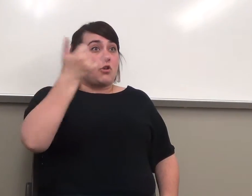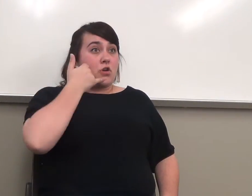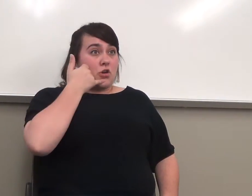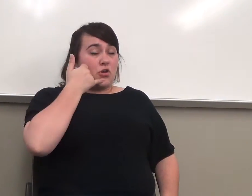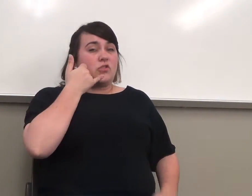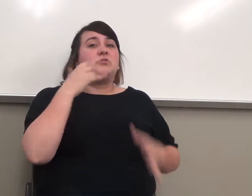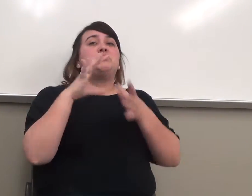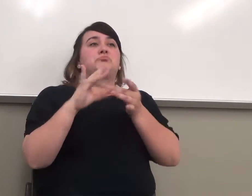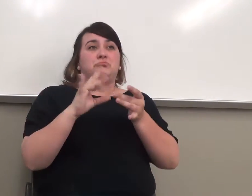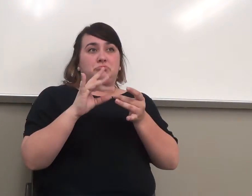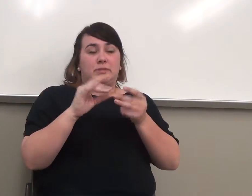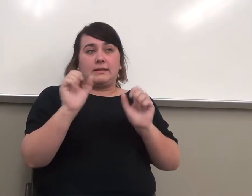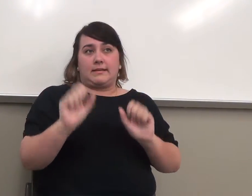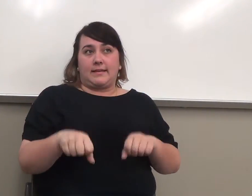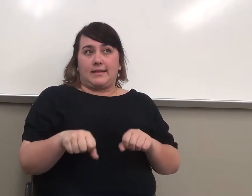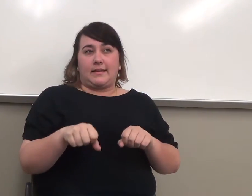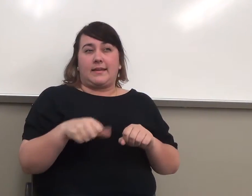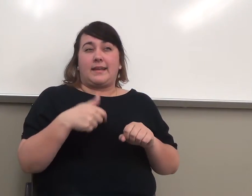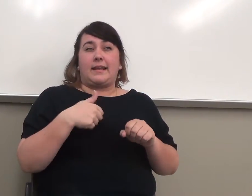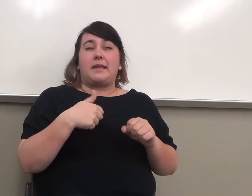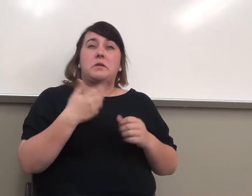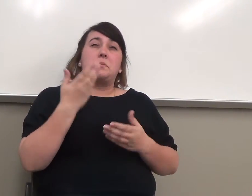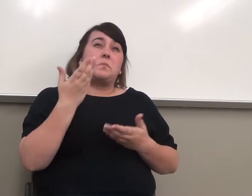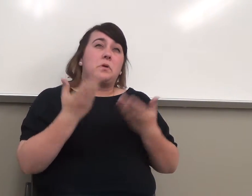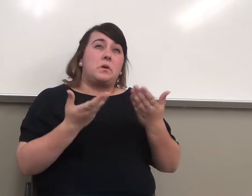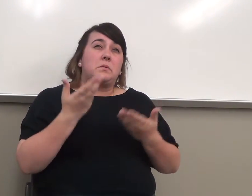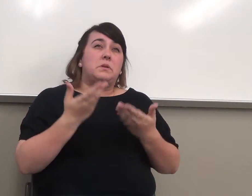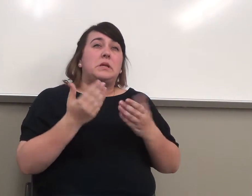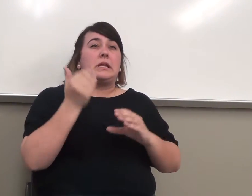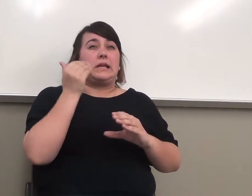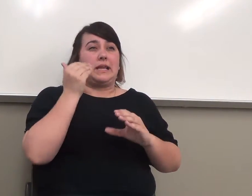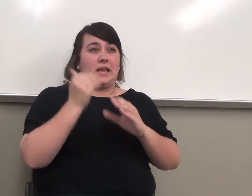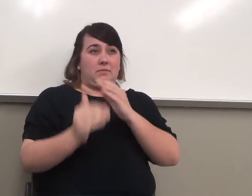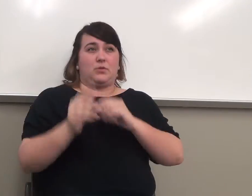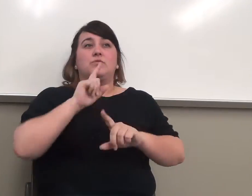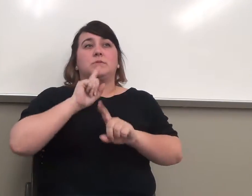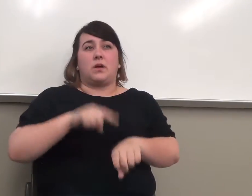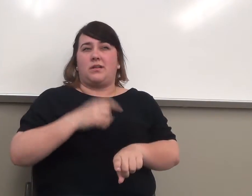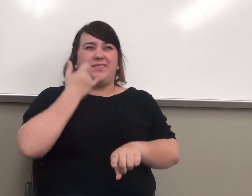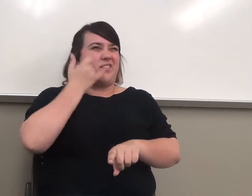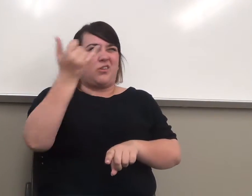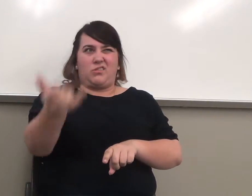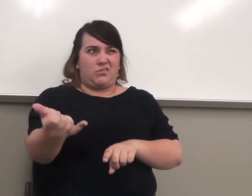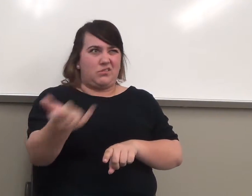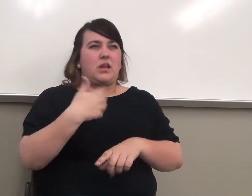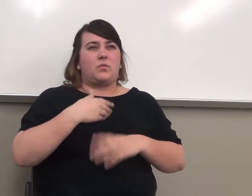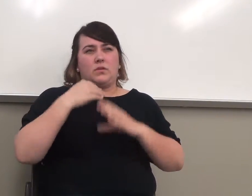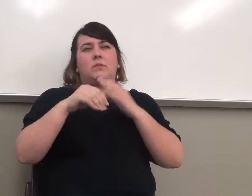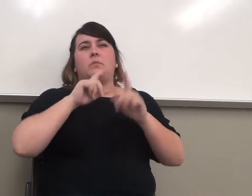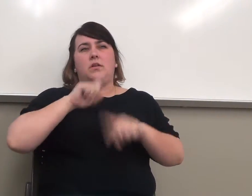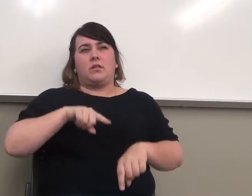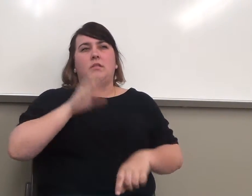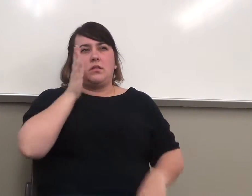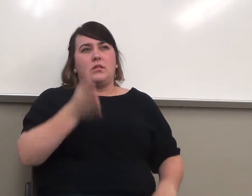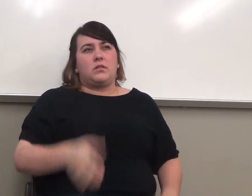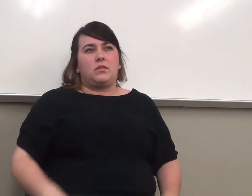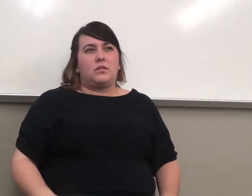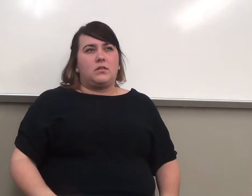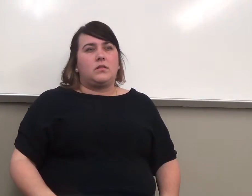message. I probably will email you in response rather than call you. Okay. The website